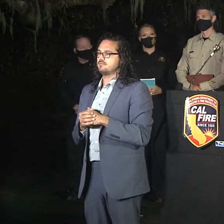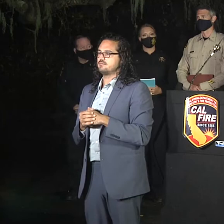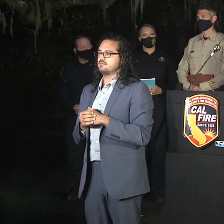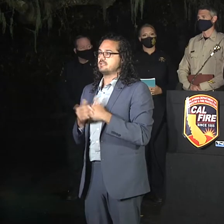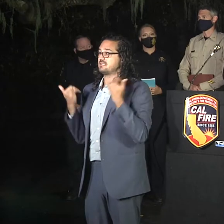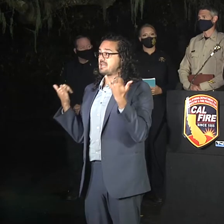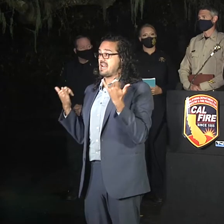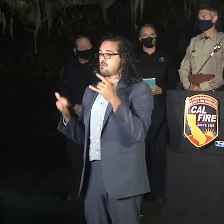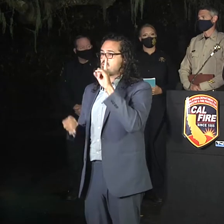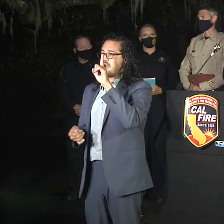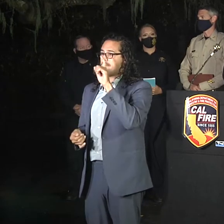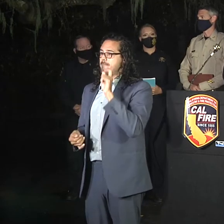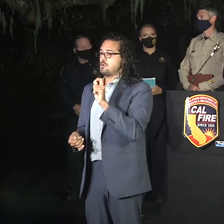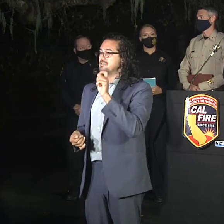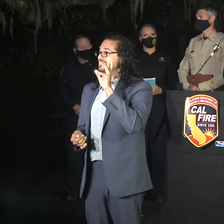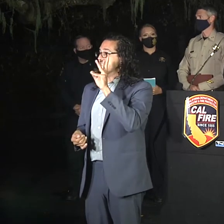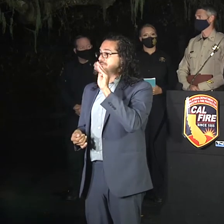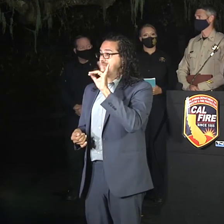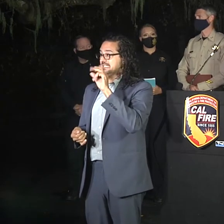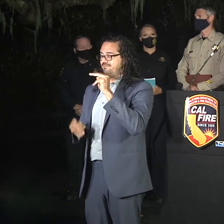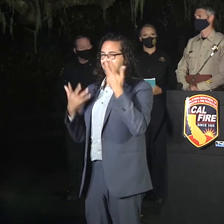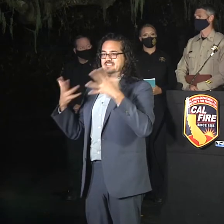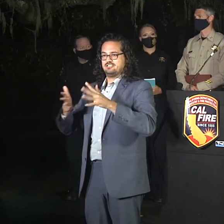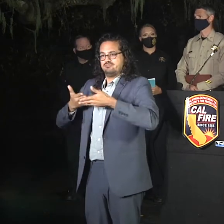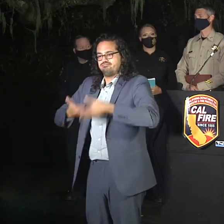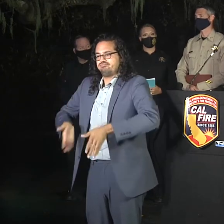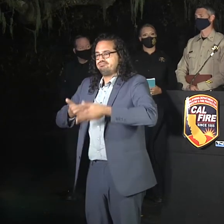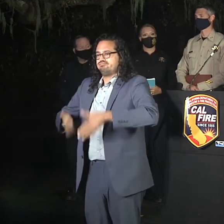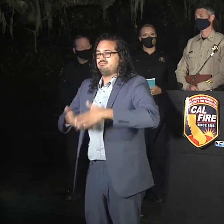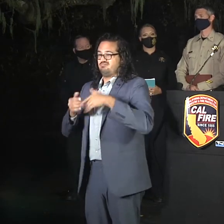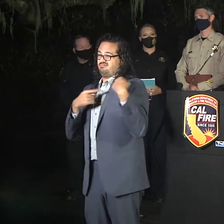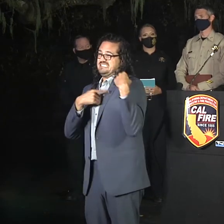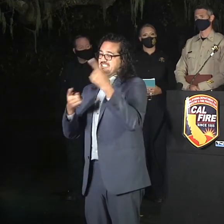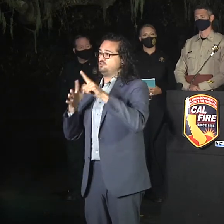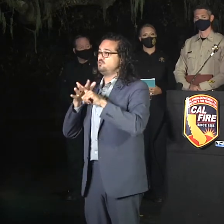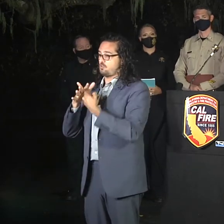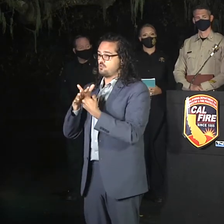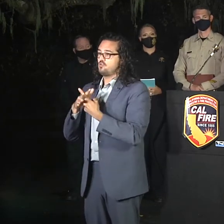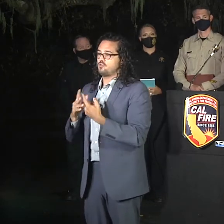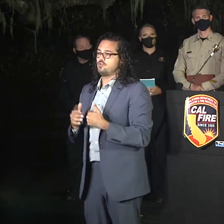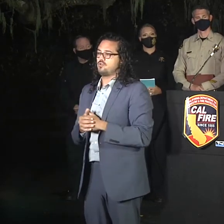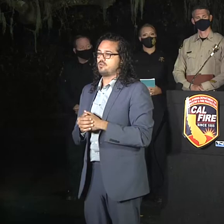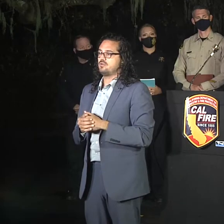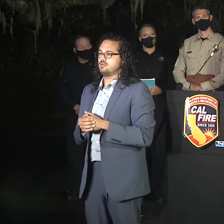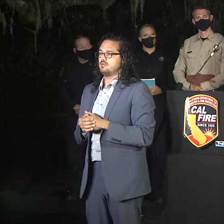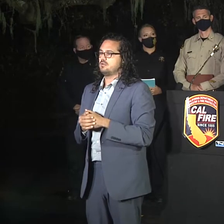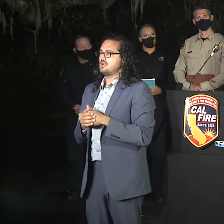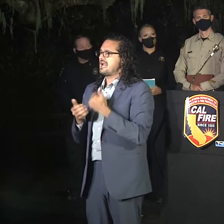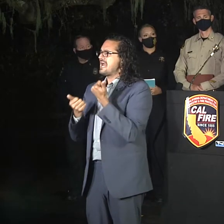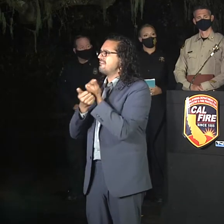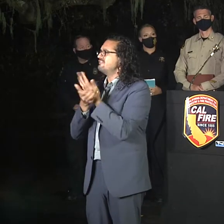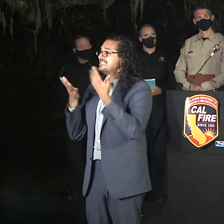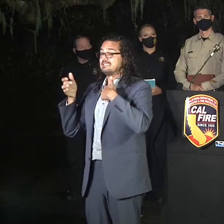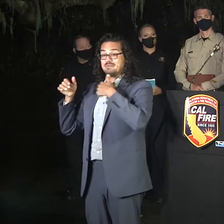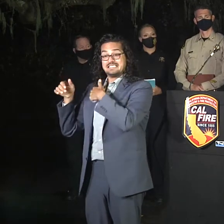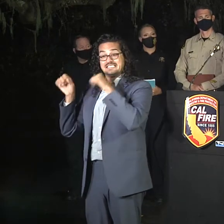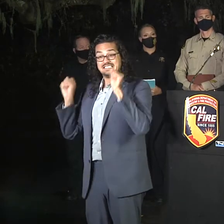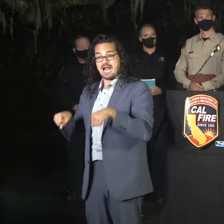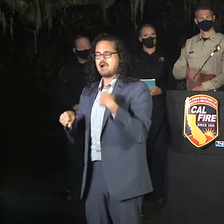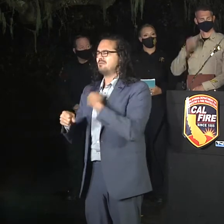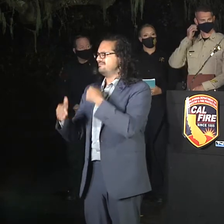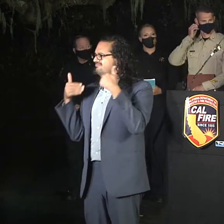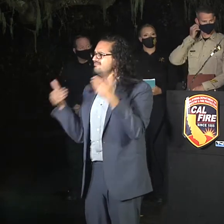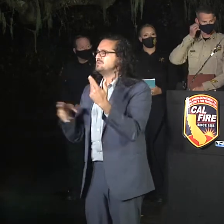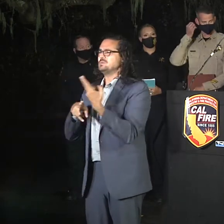we're using all the tools that we have available to us to work on extinguishing this fire and getting everybody's back, their lives back to normal. Thank you.